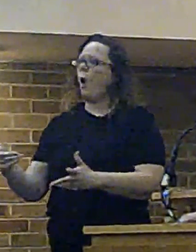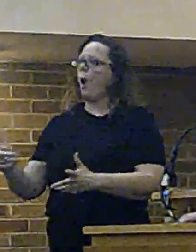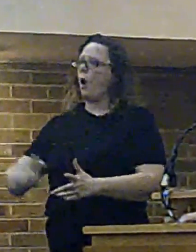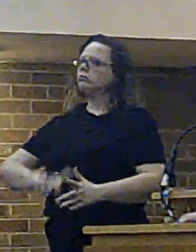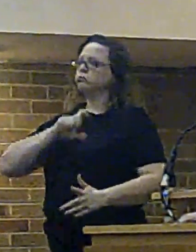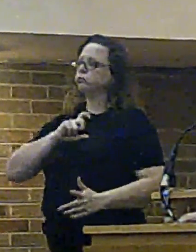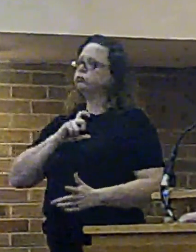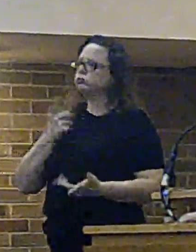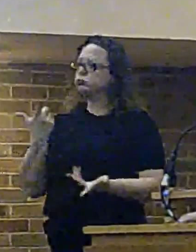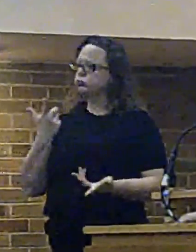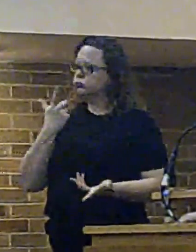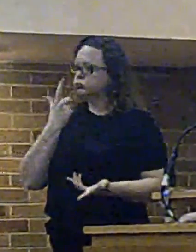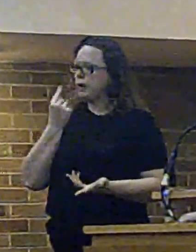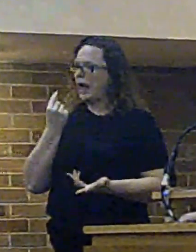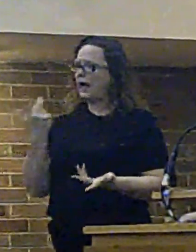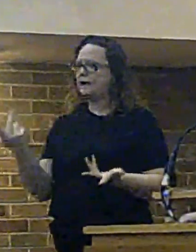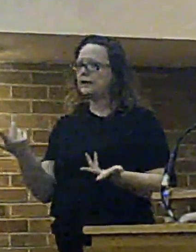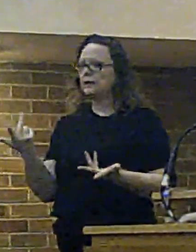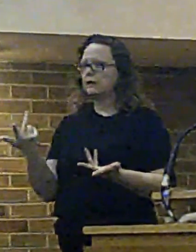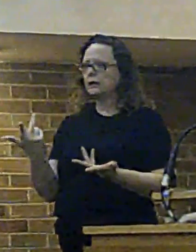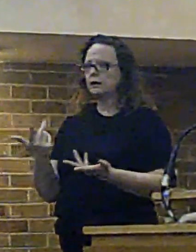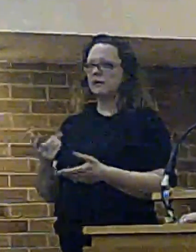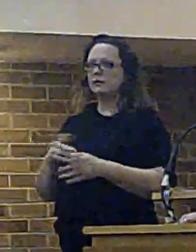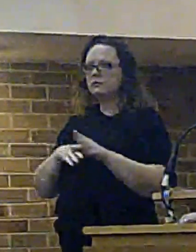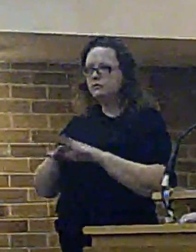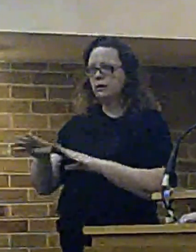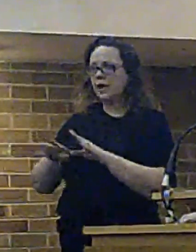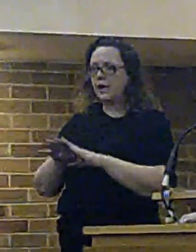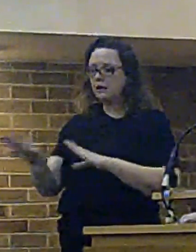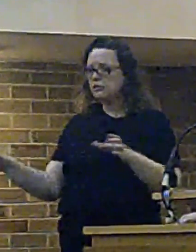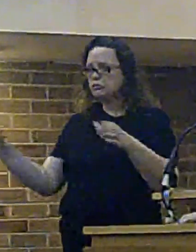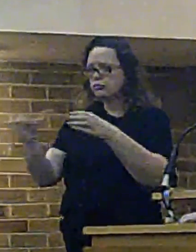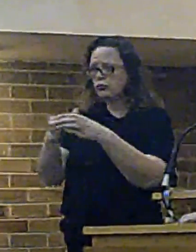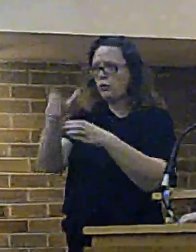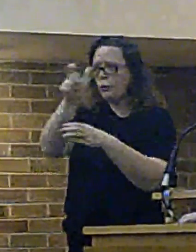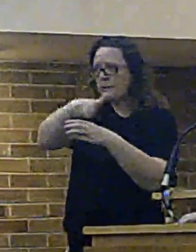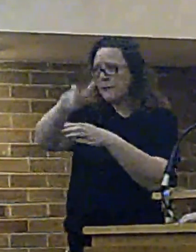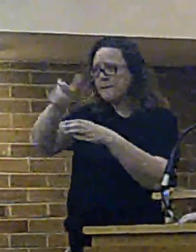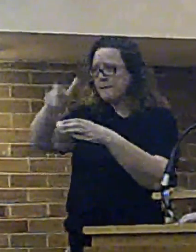assuming that I could train a crew of individuals